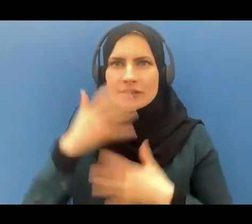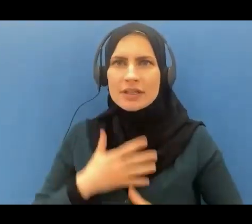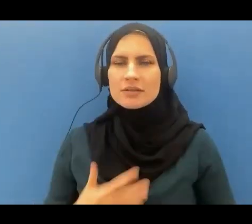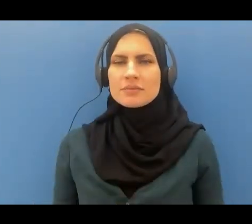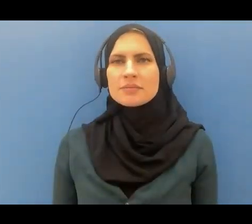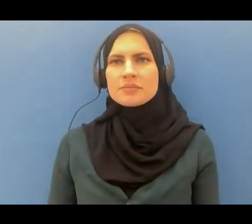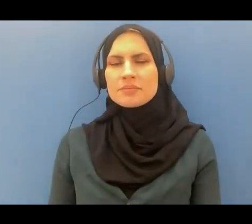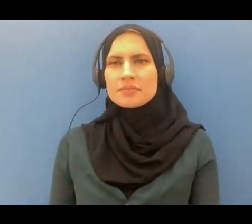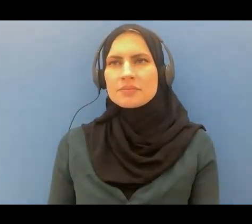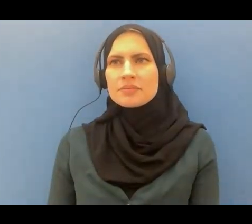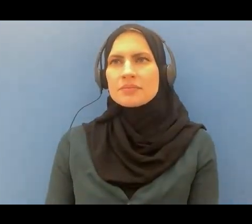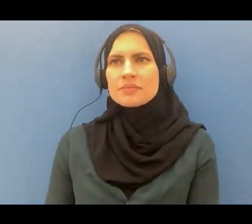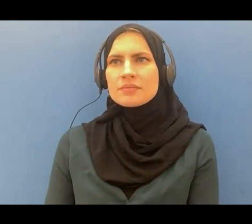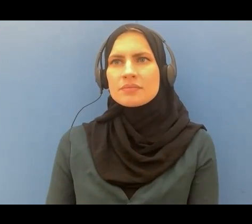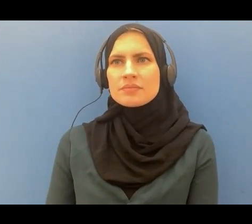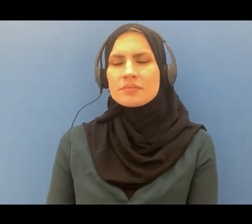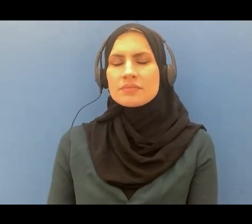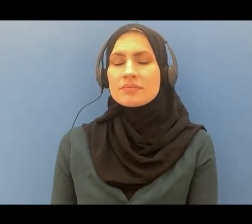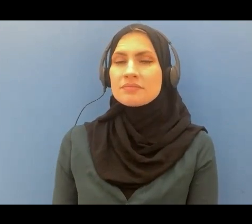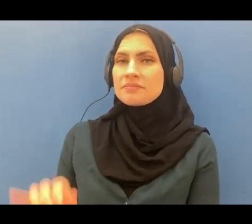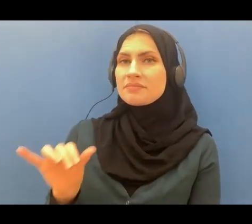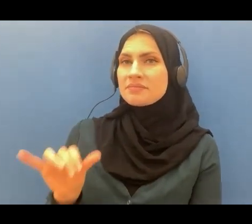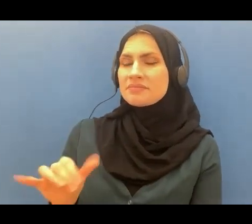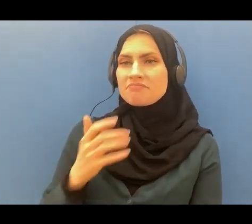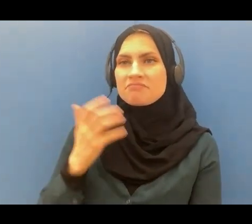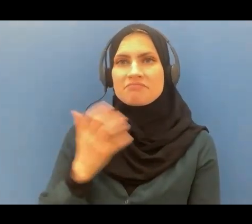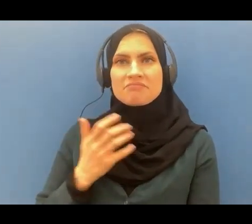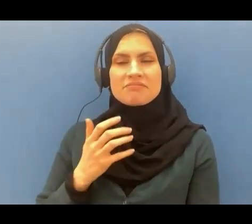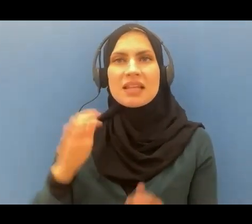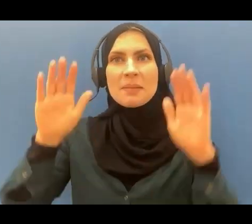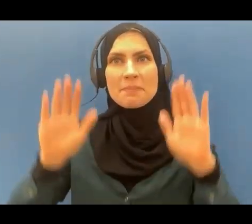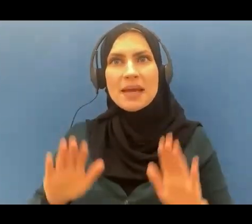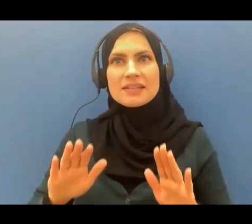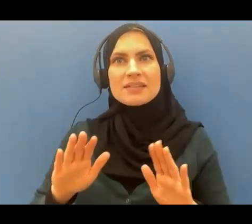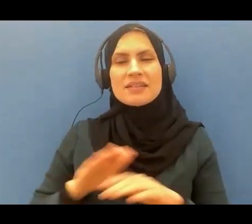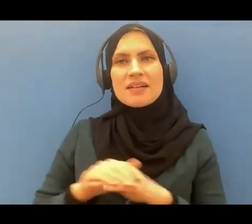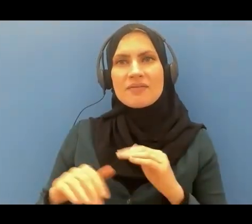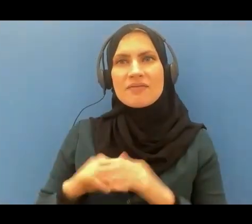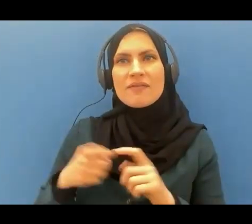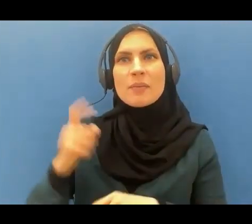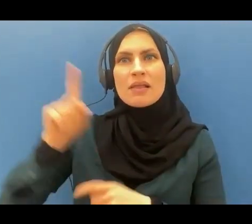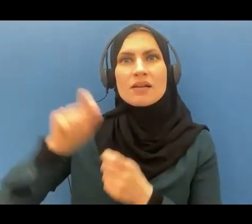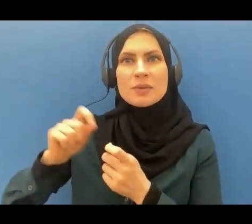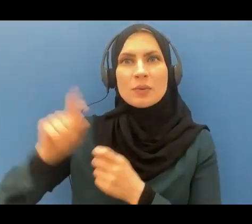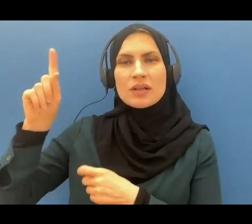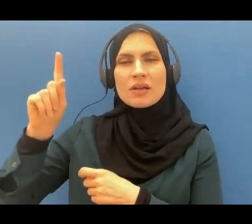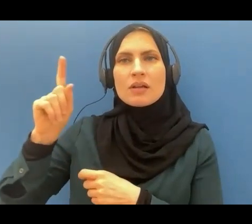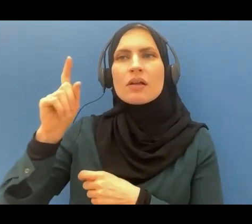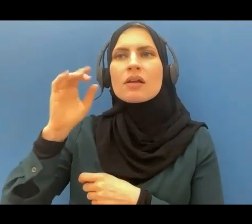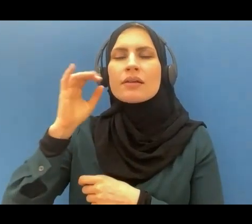this is an amazing assurance from Allah that if you lead a righteous clean life